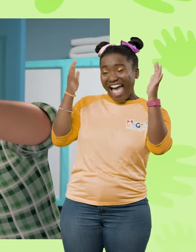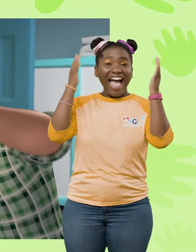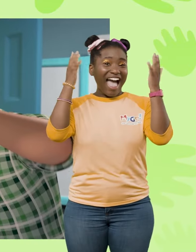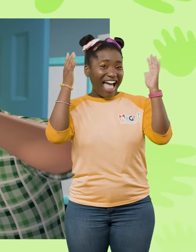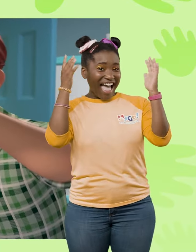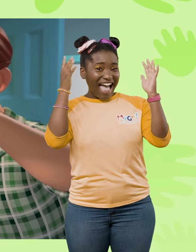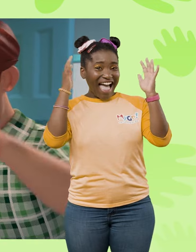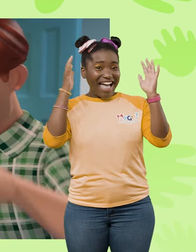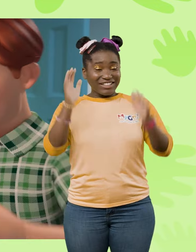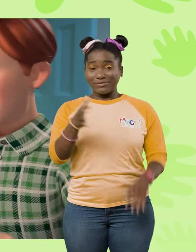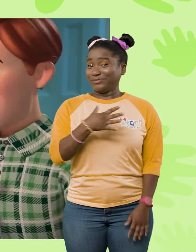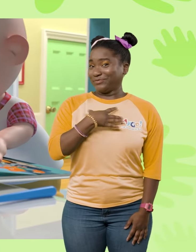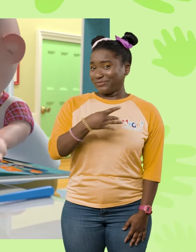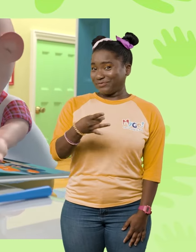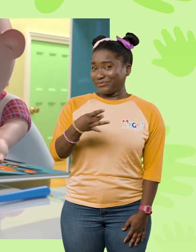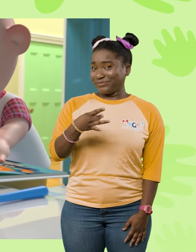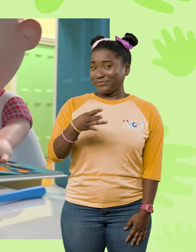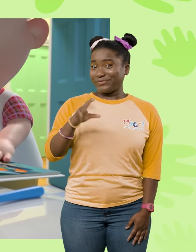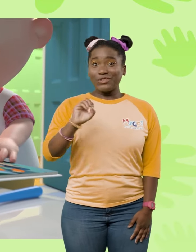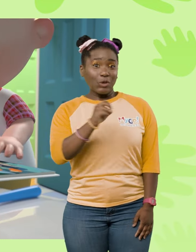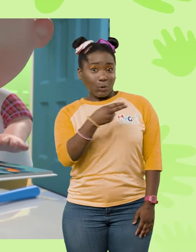yay, yay, I like it.